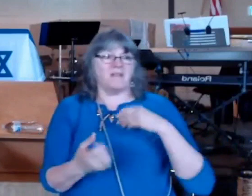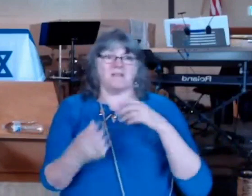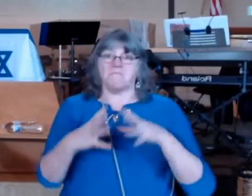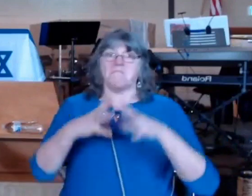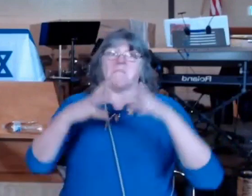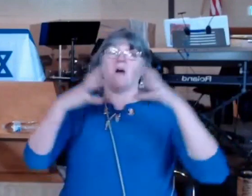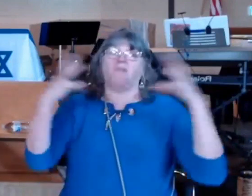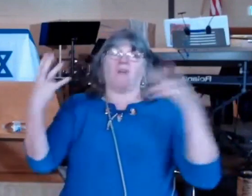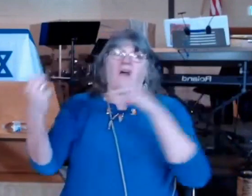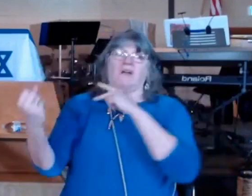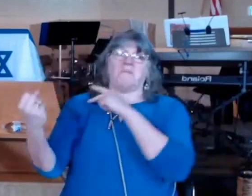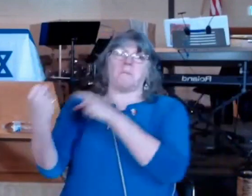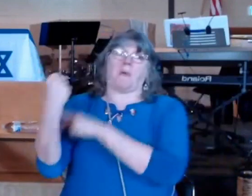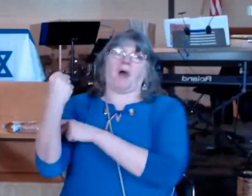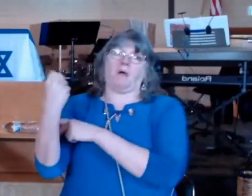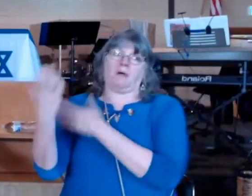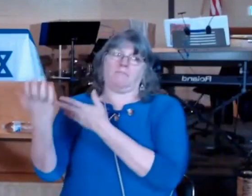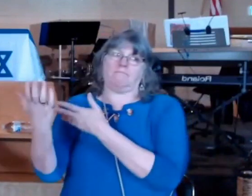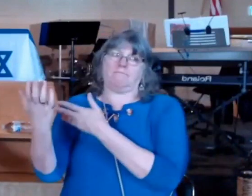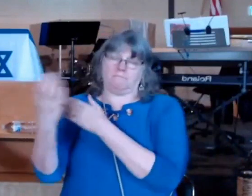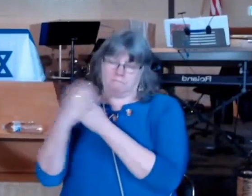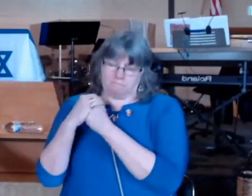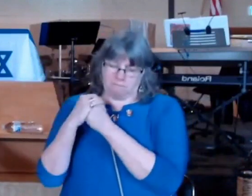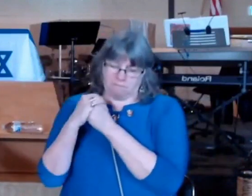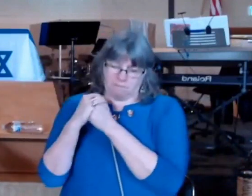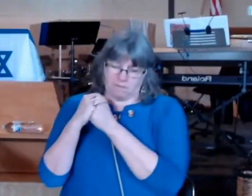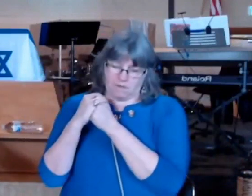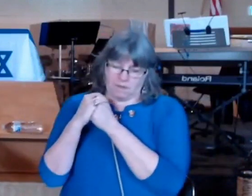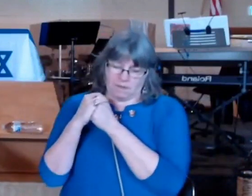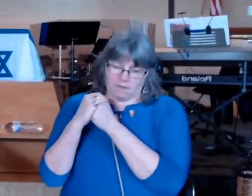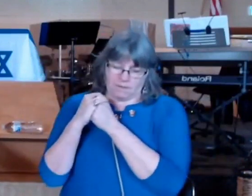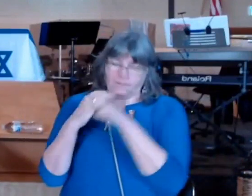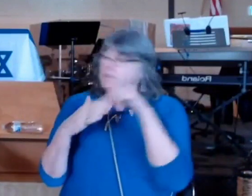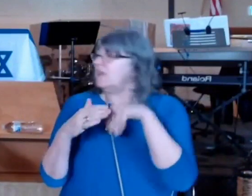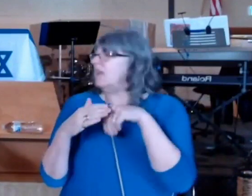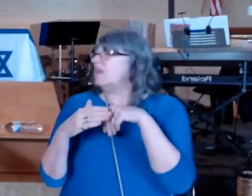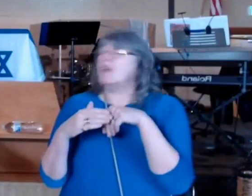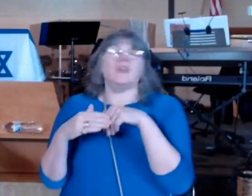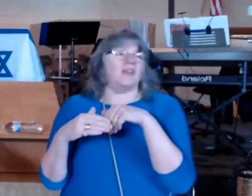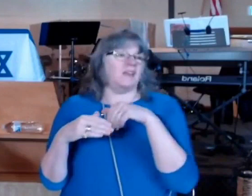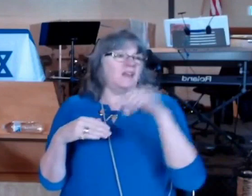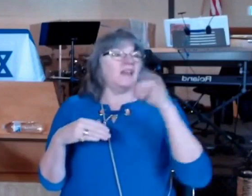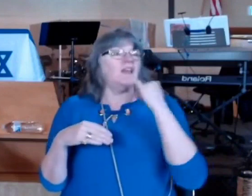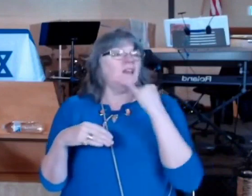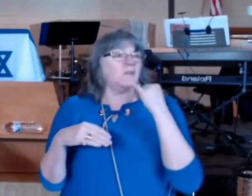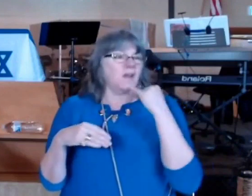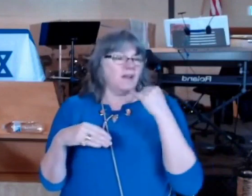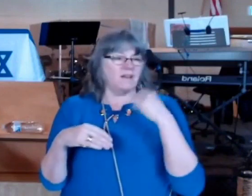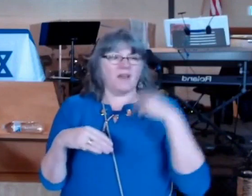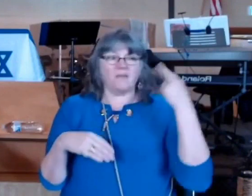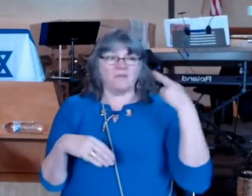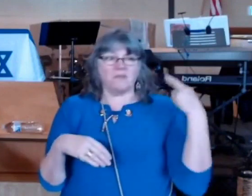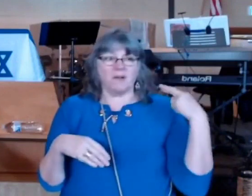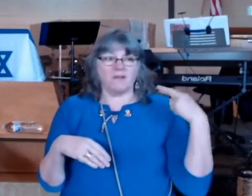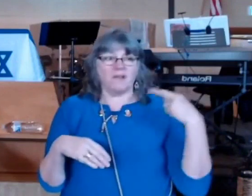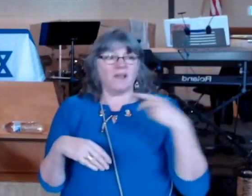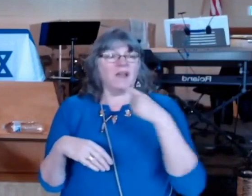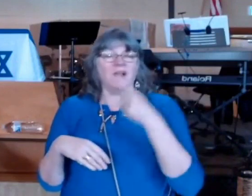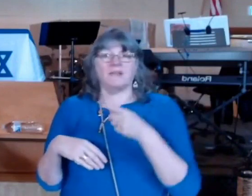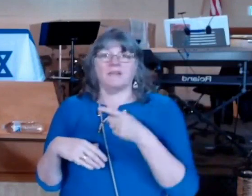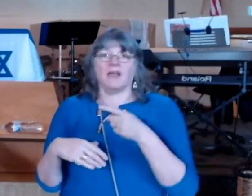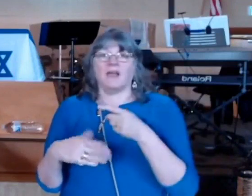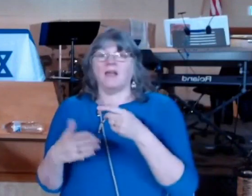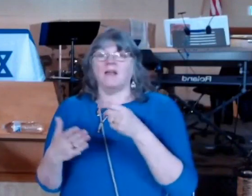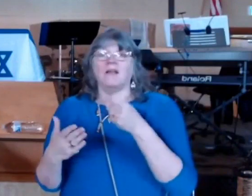is a lot of power today in Israel you have rabbis who have the authority to give that label of kosher to